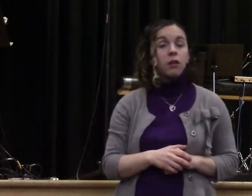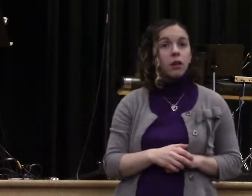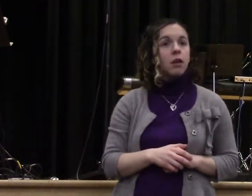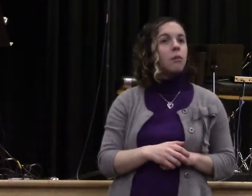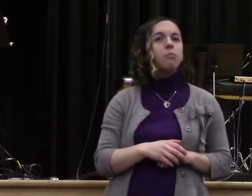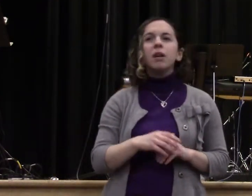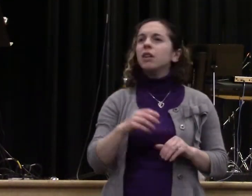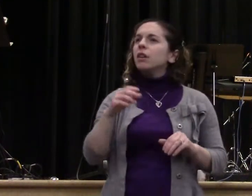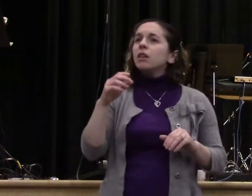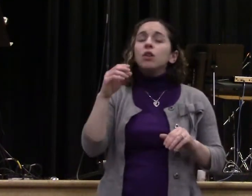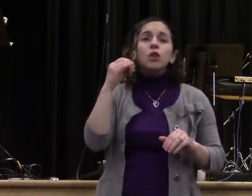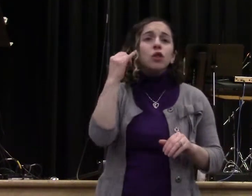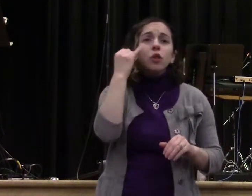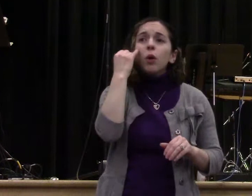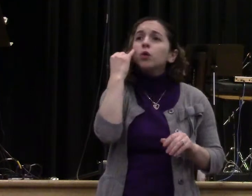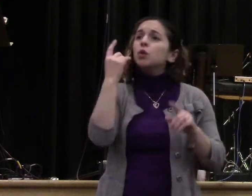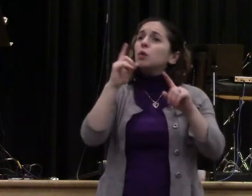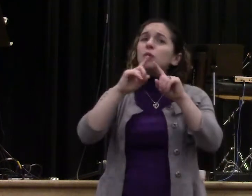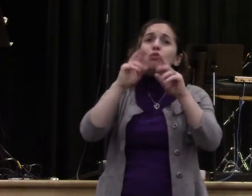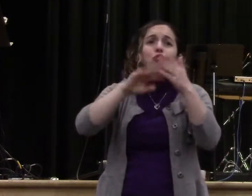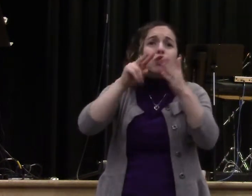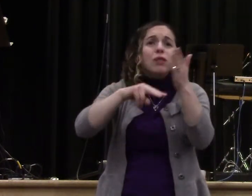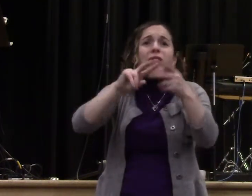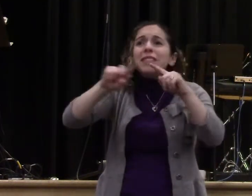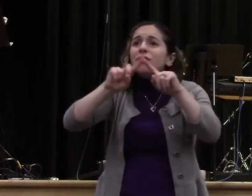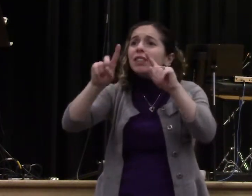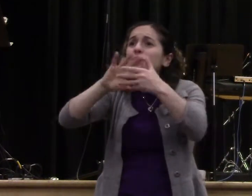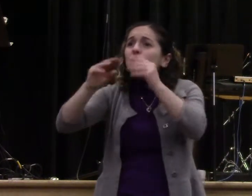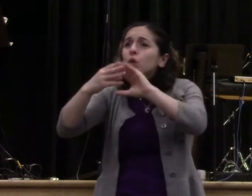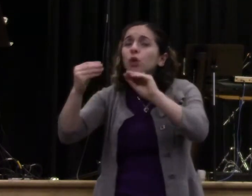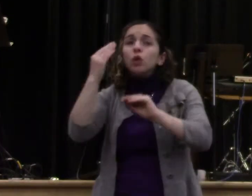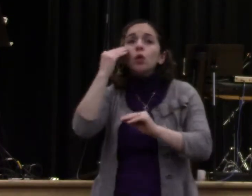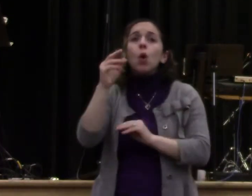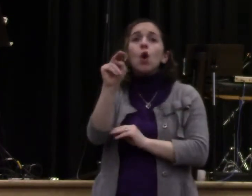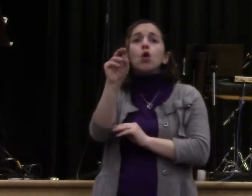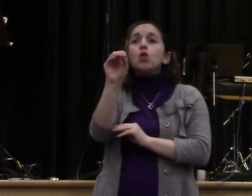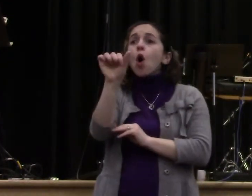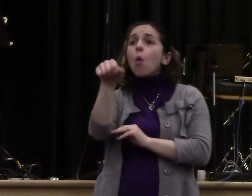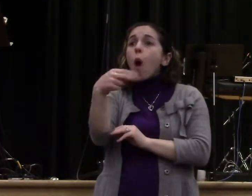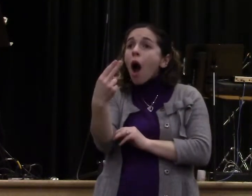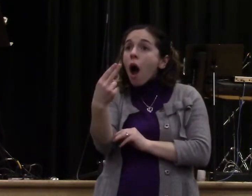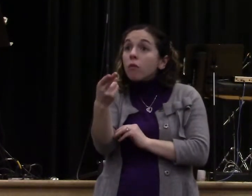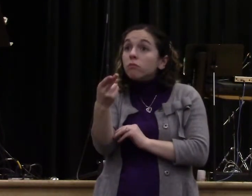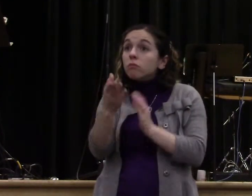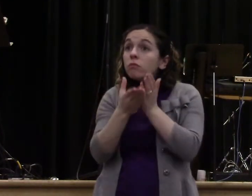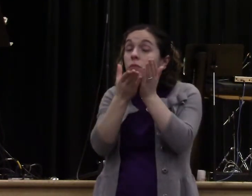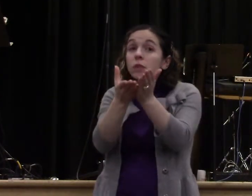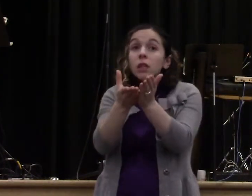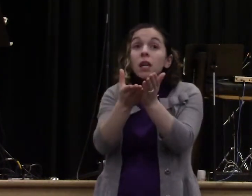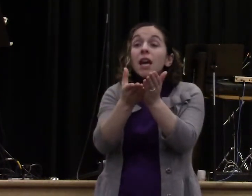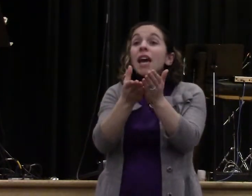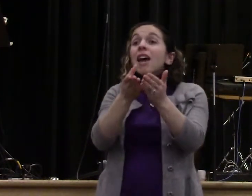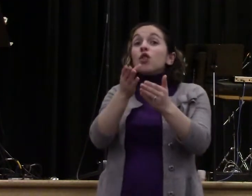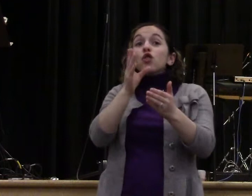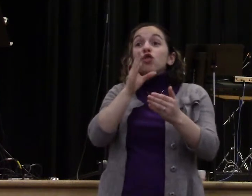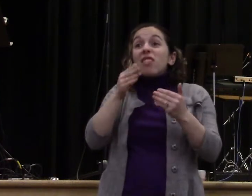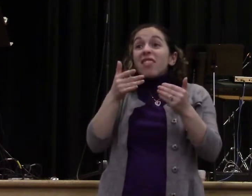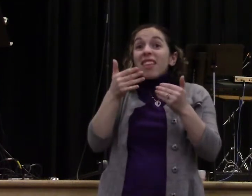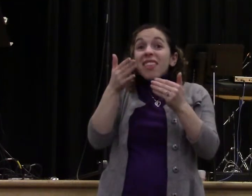Listen to the greats. Noah, the man of faith and obedience, at the end of his obedience, he got drunk, got naked. One of his sons came